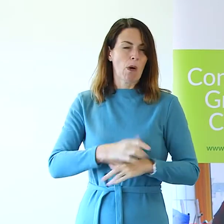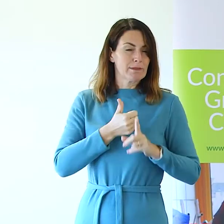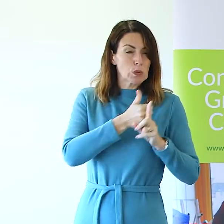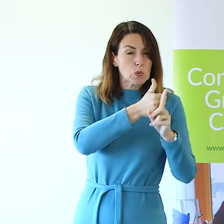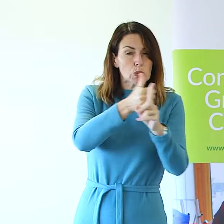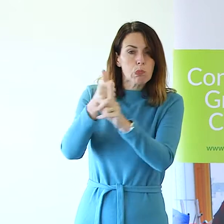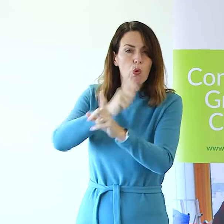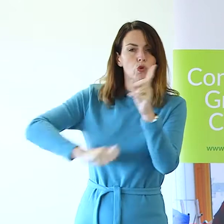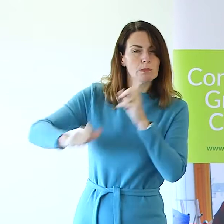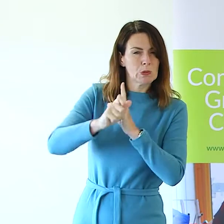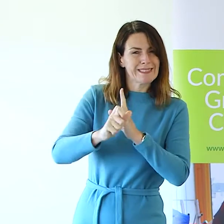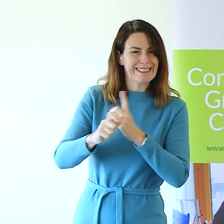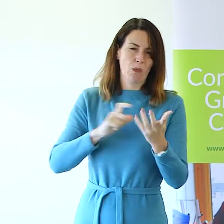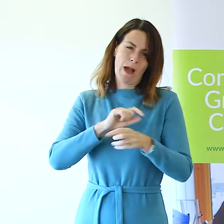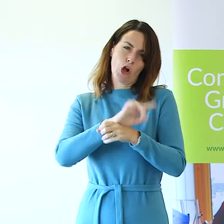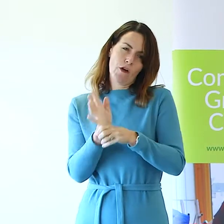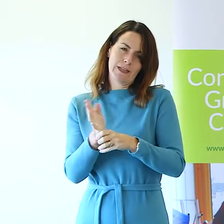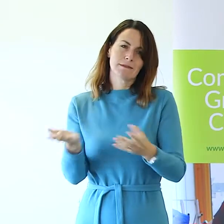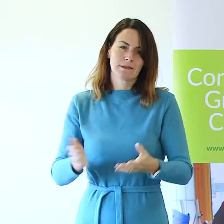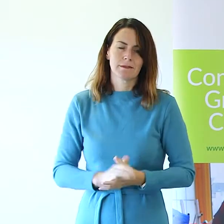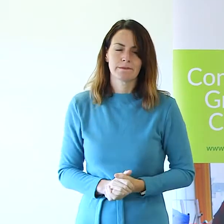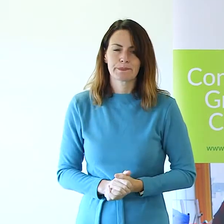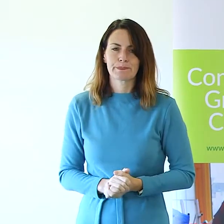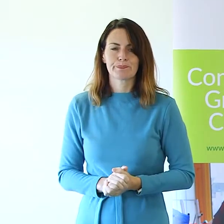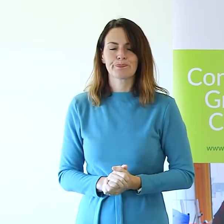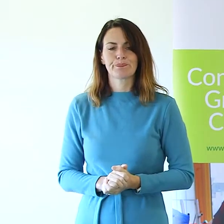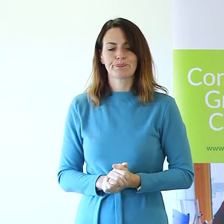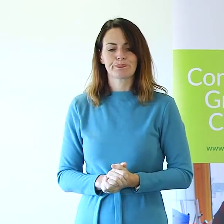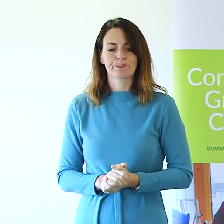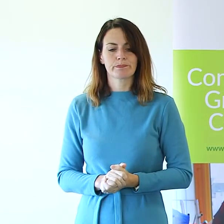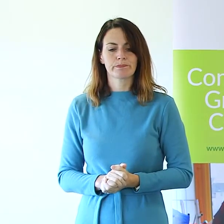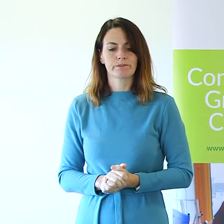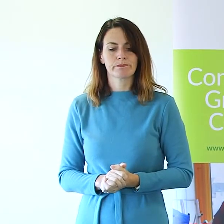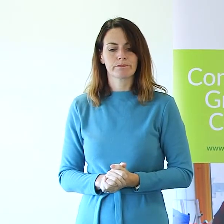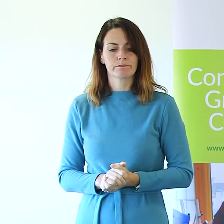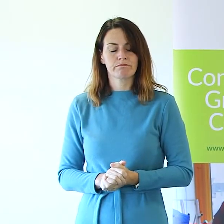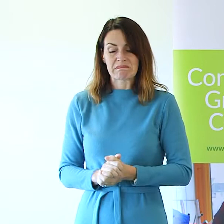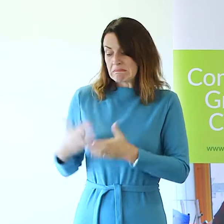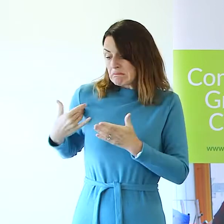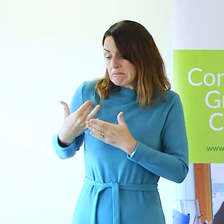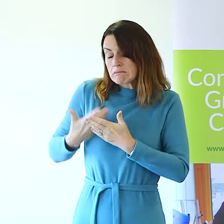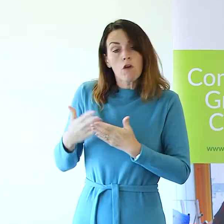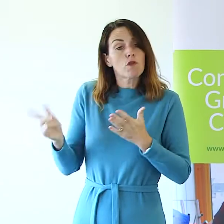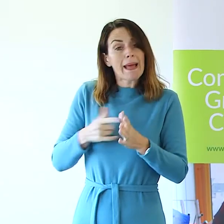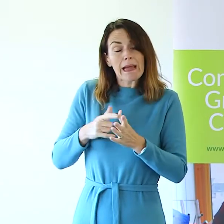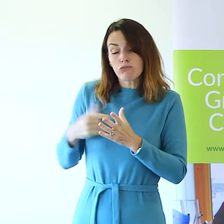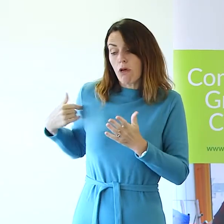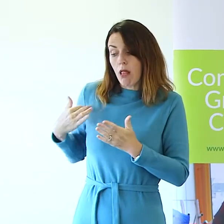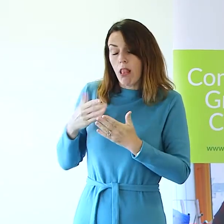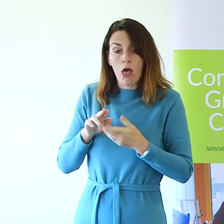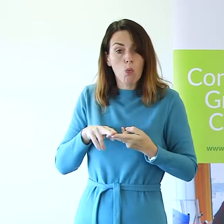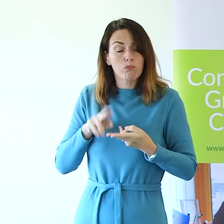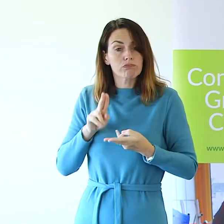community's response to COVID-19. So far since April we've raised over